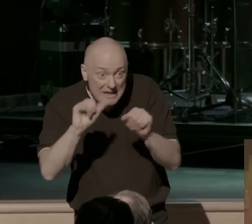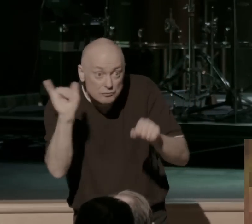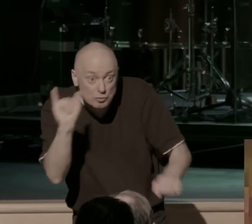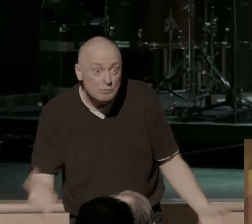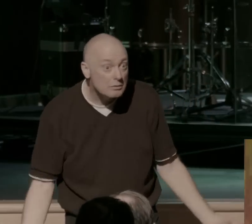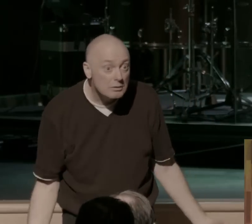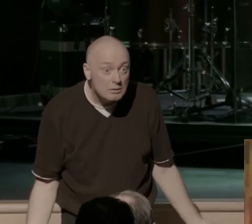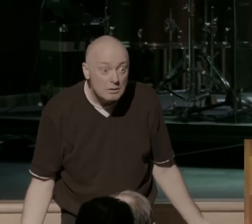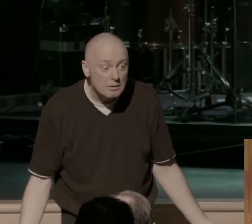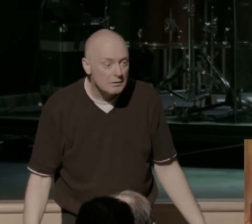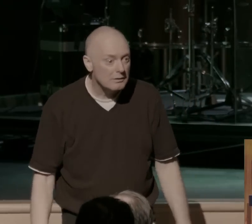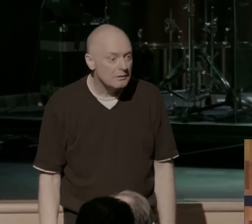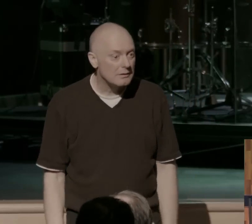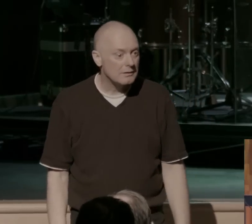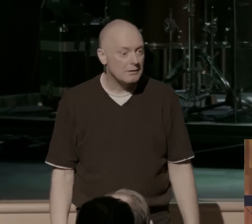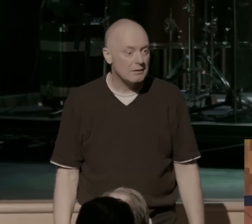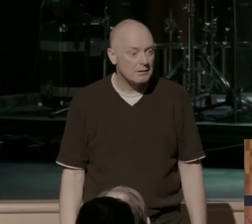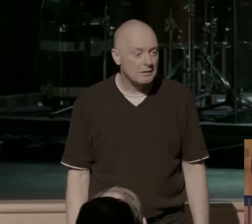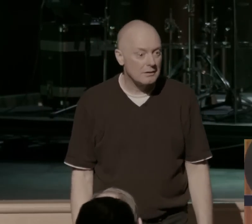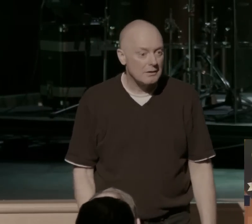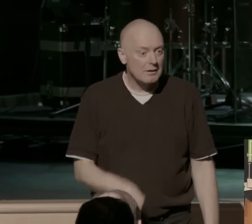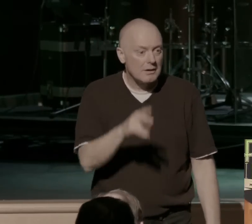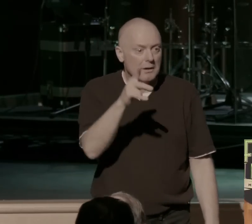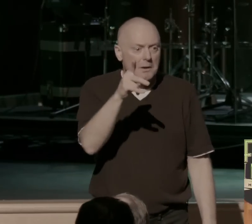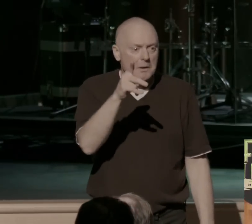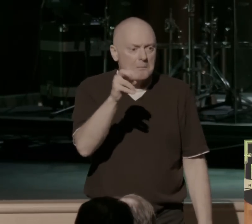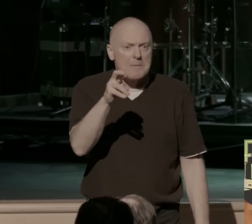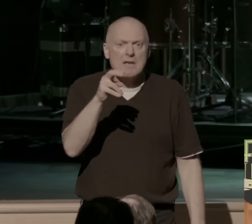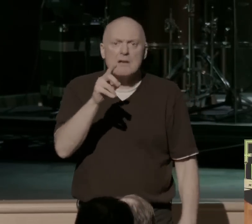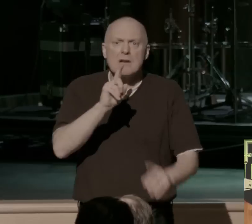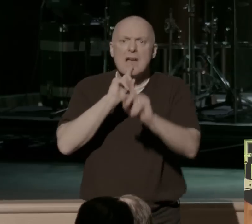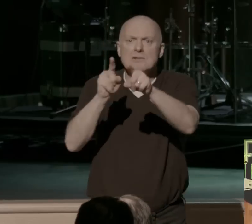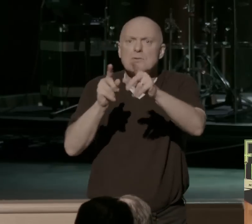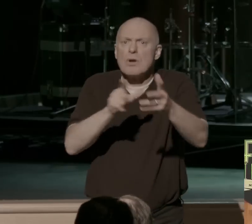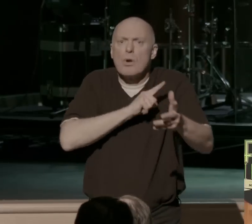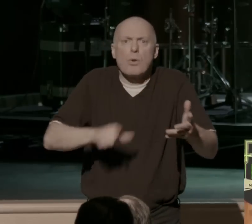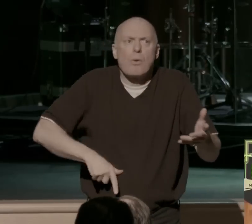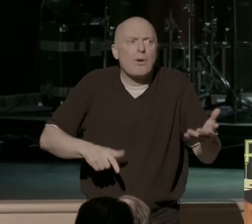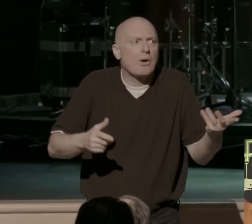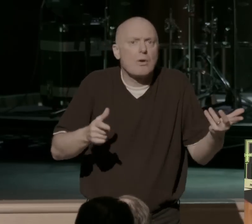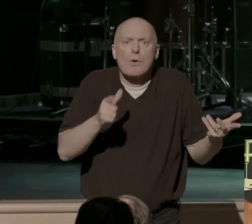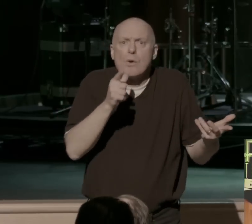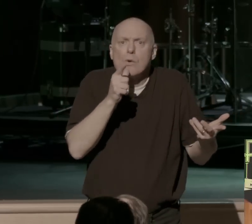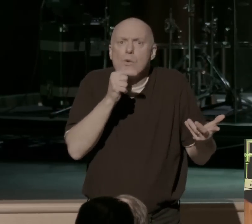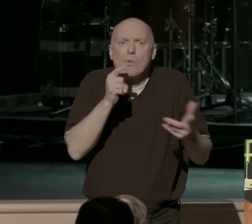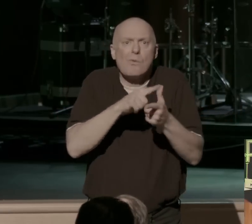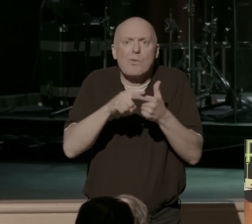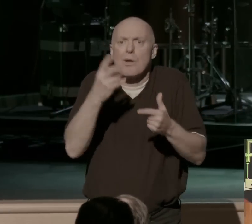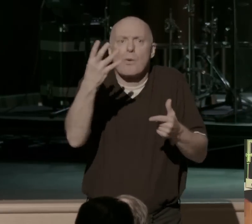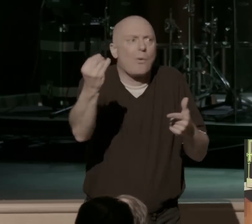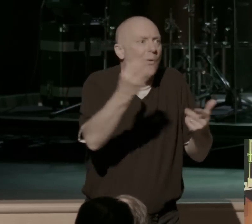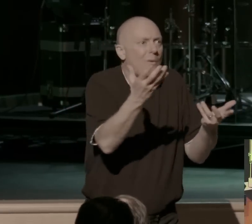What does Simon Peter say? Simon Peter answered him, Lord, to whom shall we go? You have the words of eternal life.